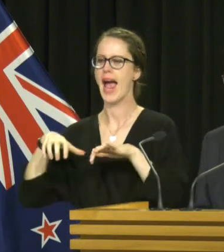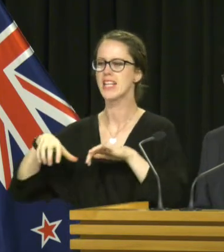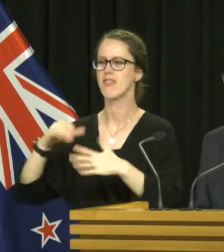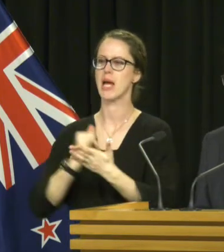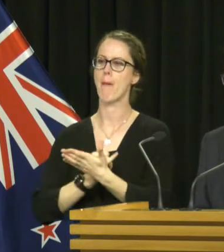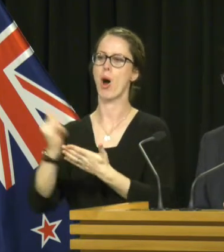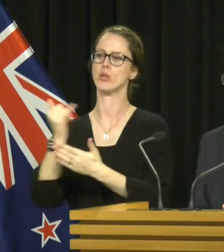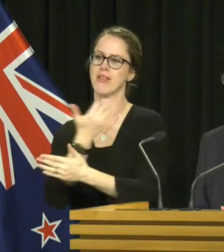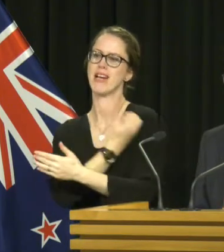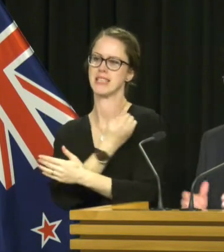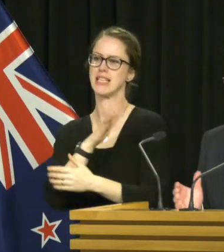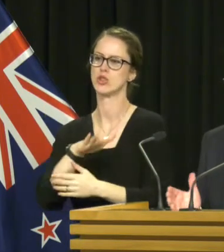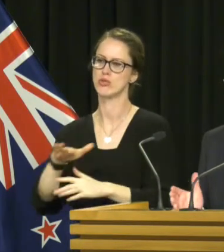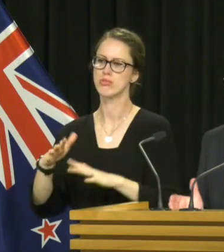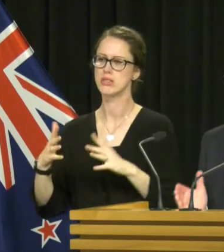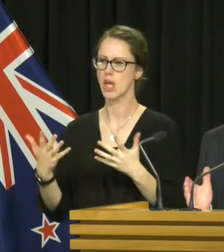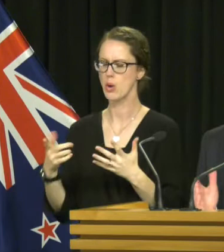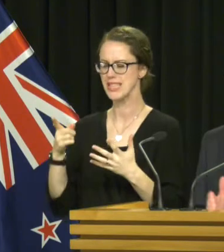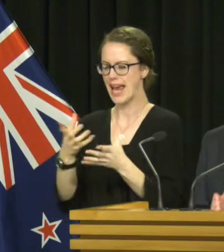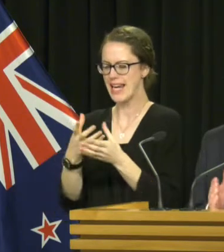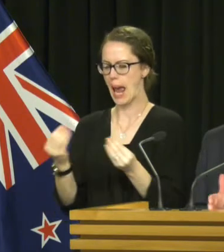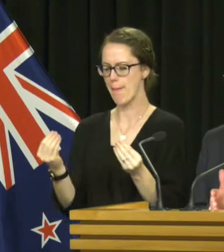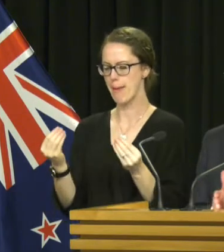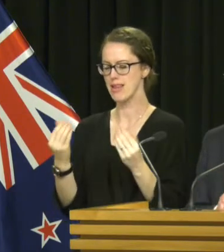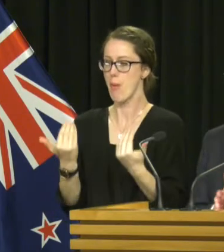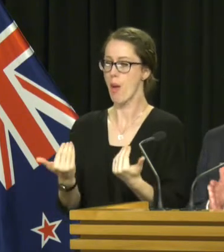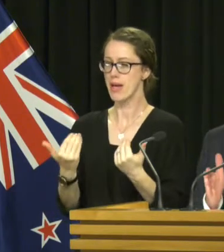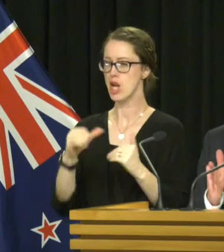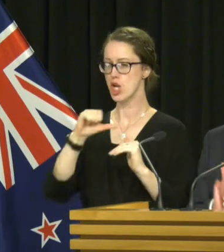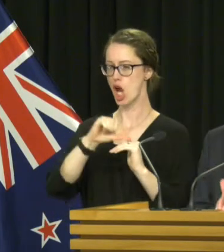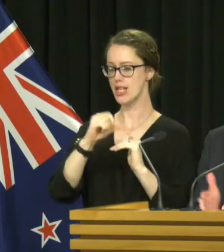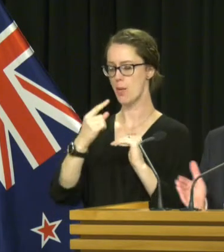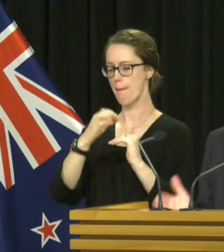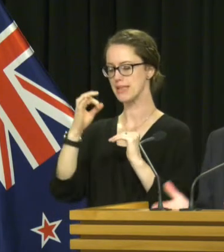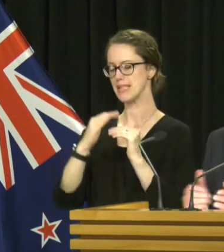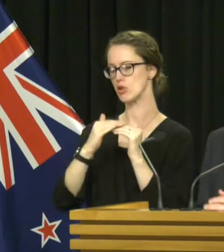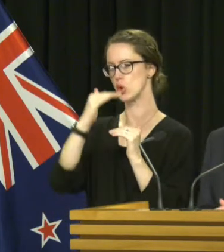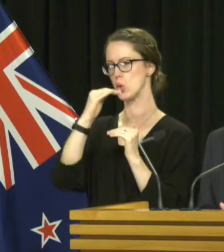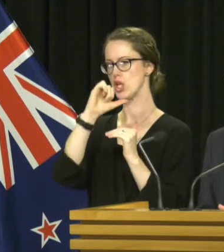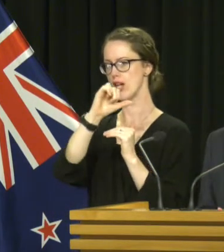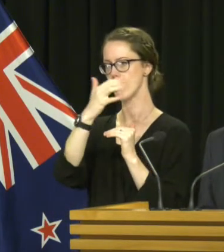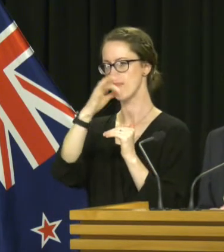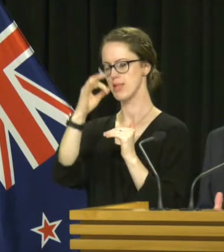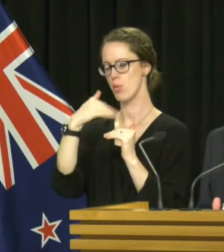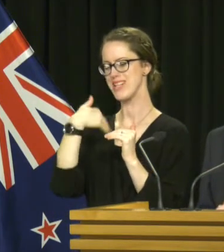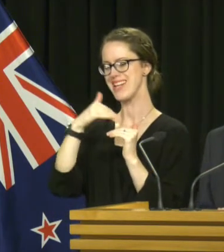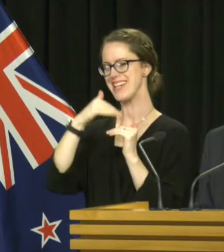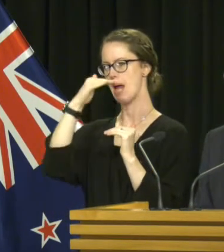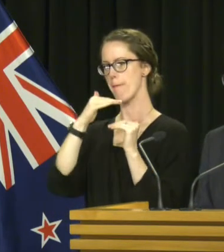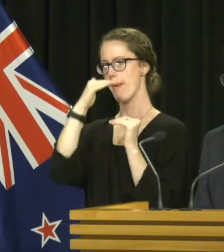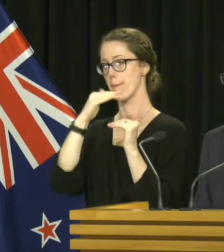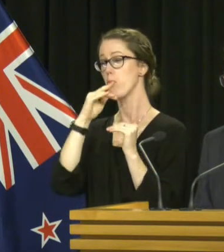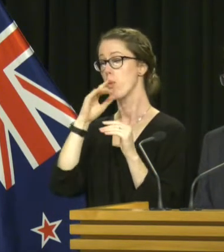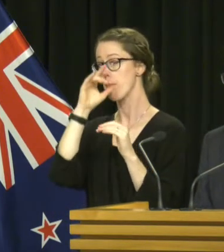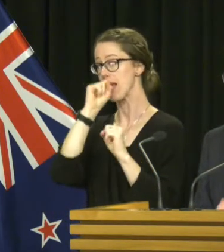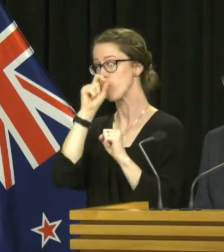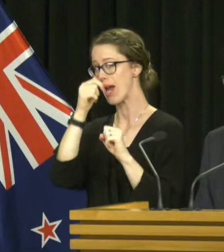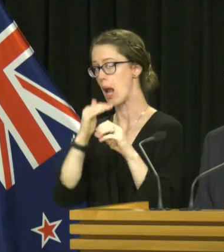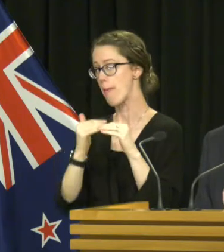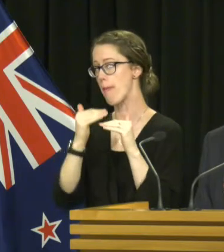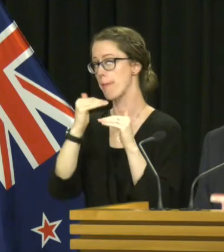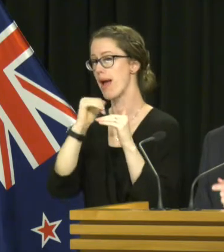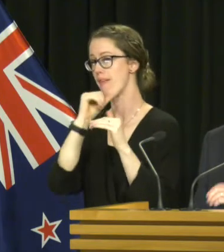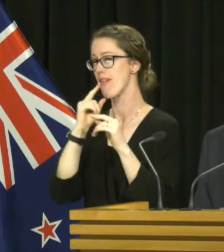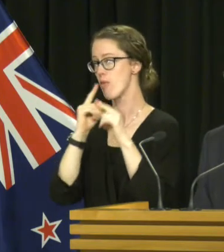vaccinating their children. So it's that gap between, at the moment we're 91, between 91 and 95, and we believe we can close that